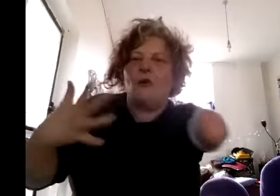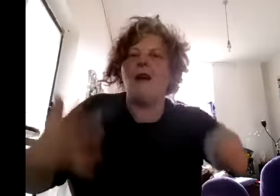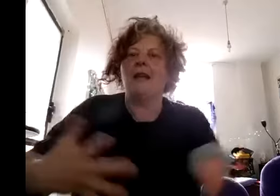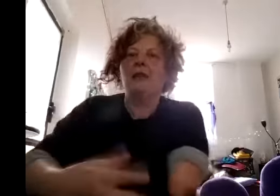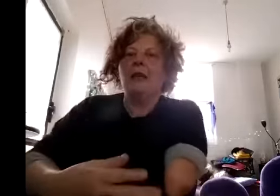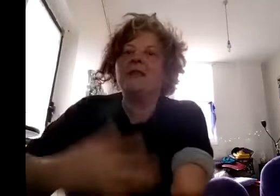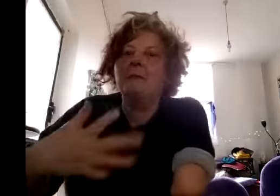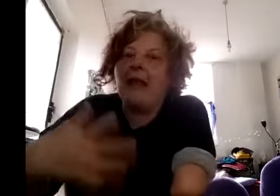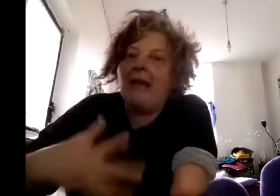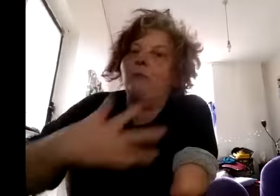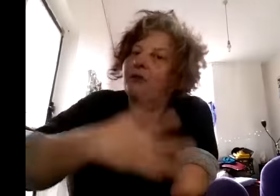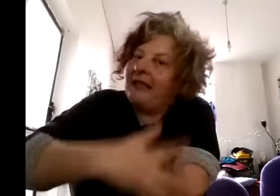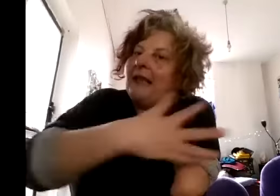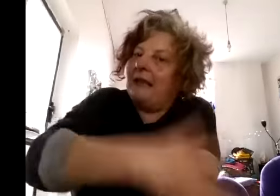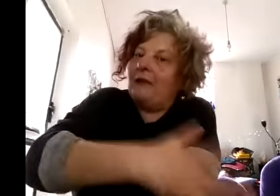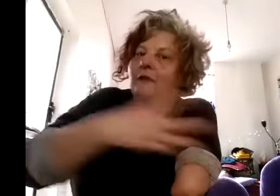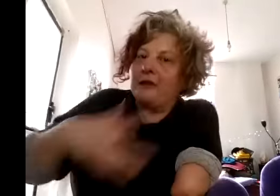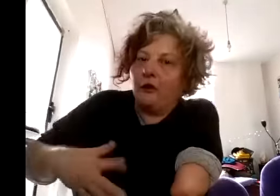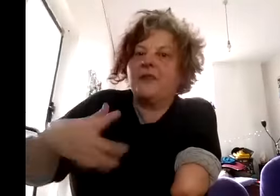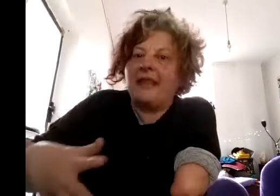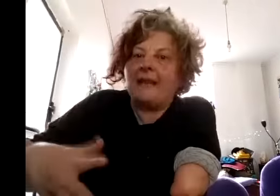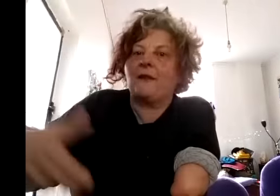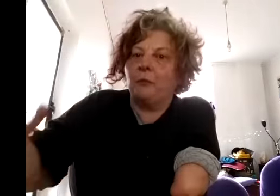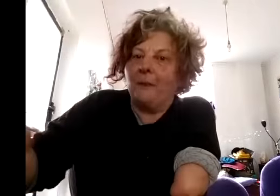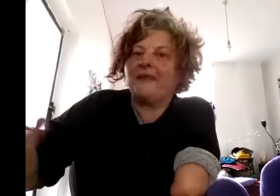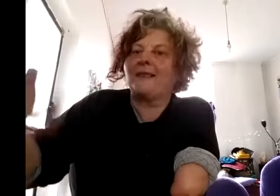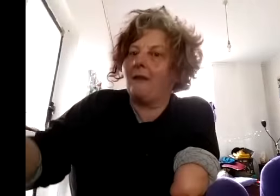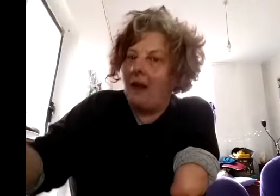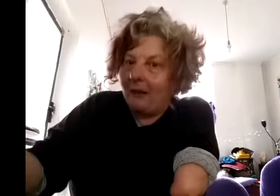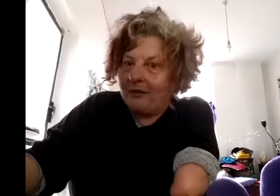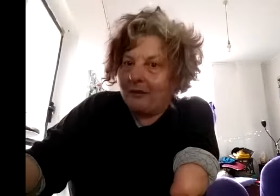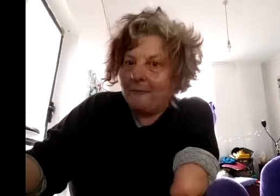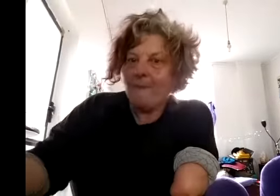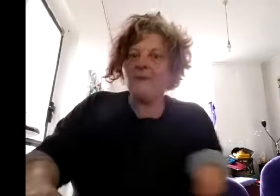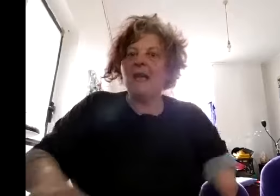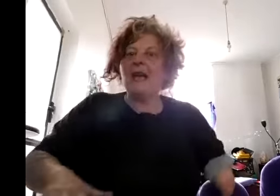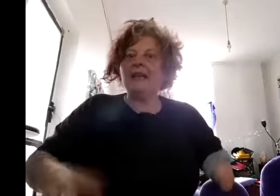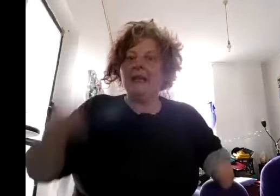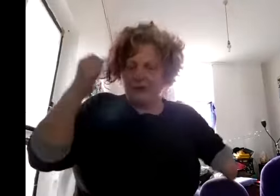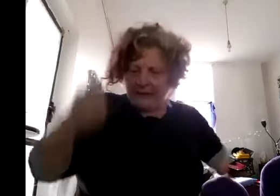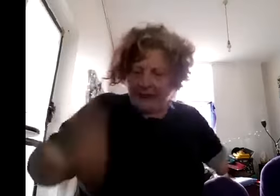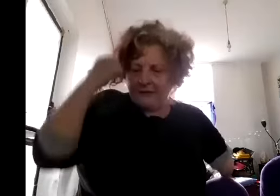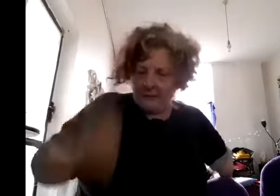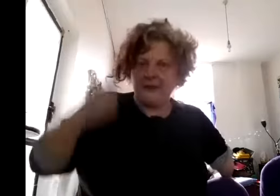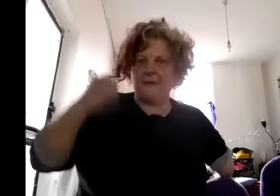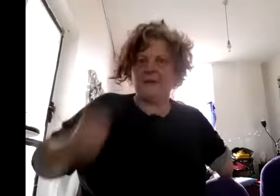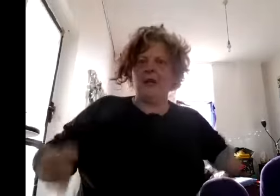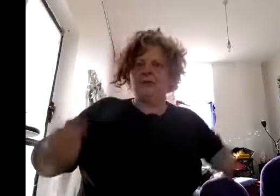was to be able to get into sex on premises clubs yeah and he was like activism activism and I was like